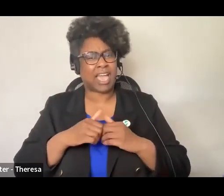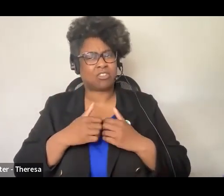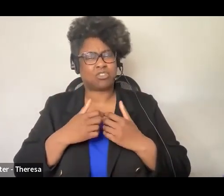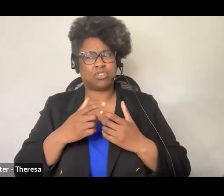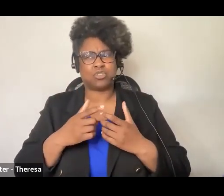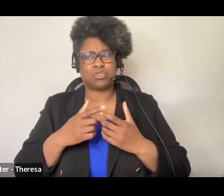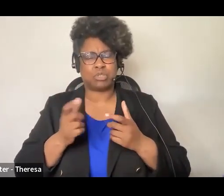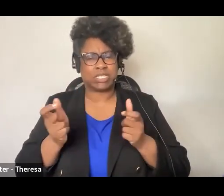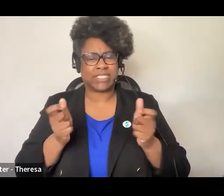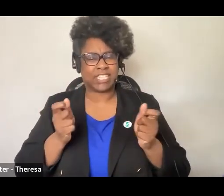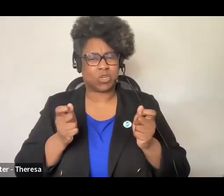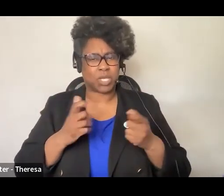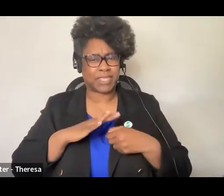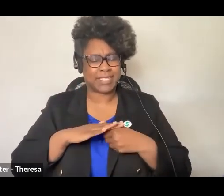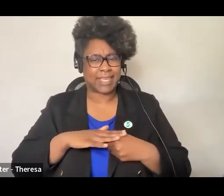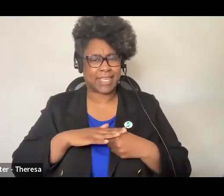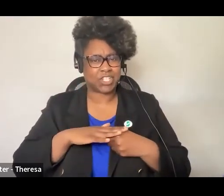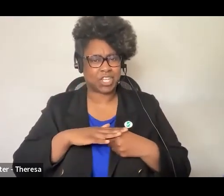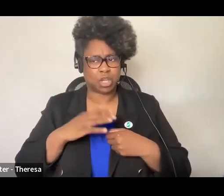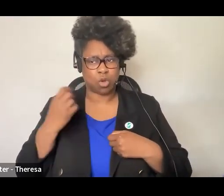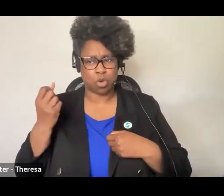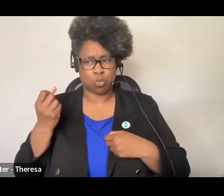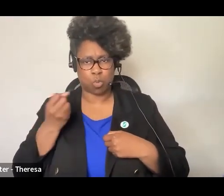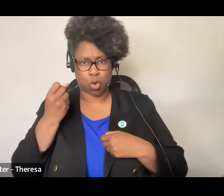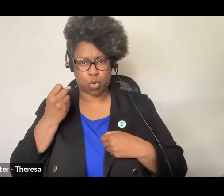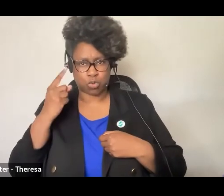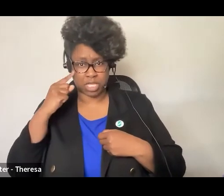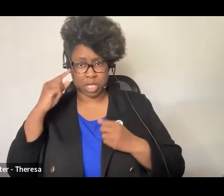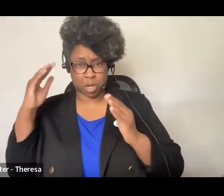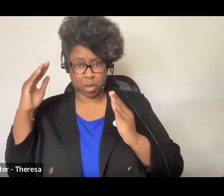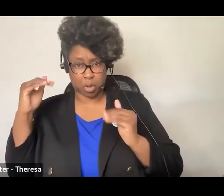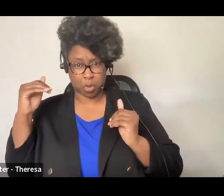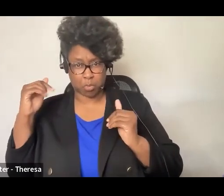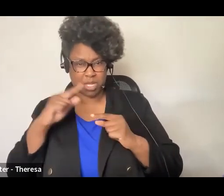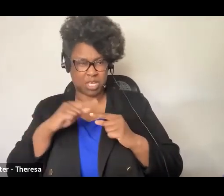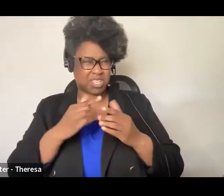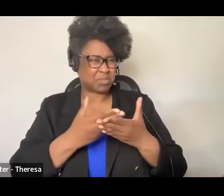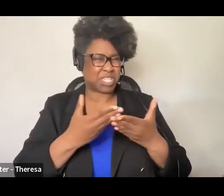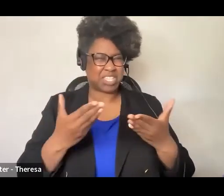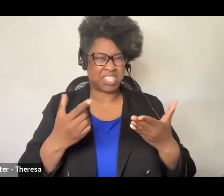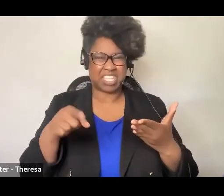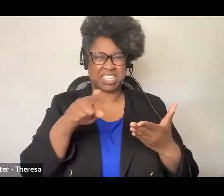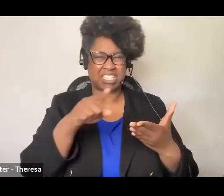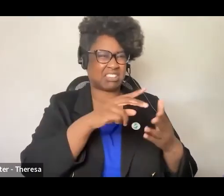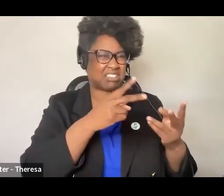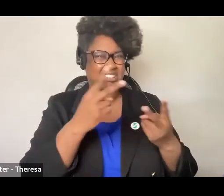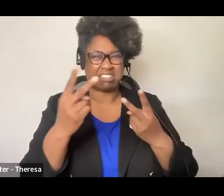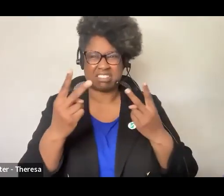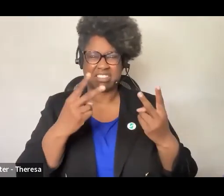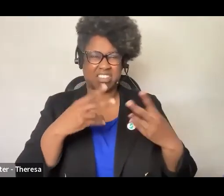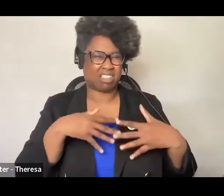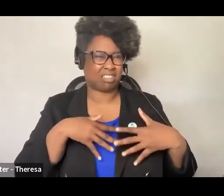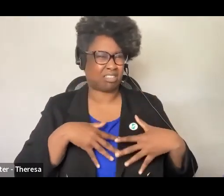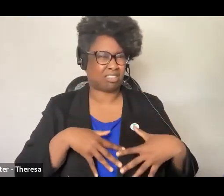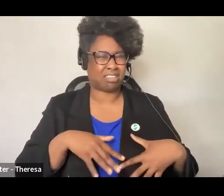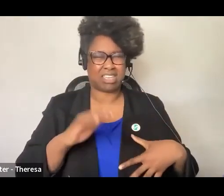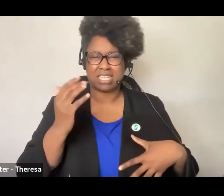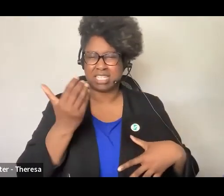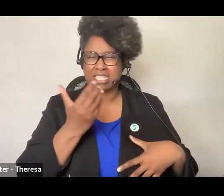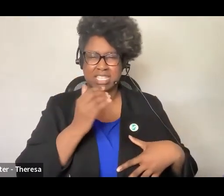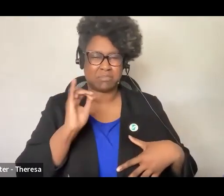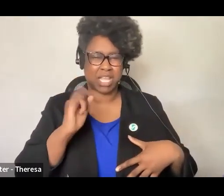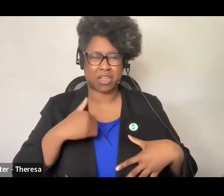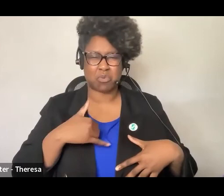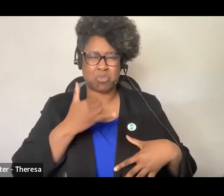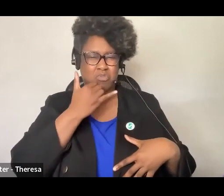that holding hope and how dismal things are and the fact that we seem to be headed in the wrong direction in a lot of